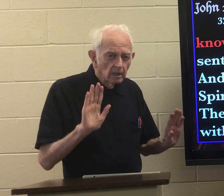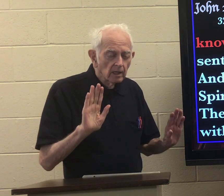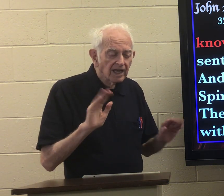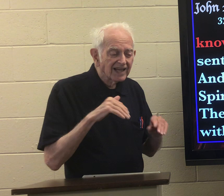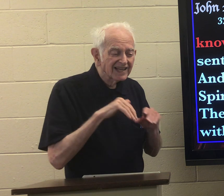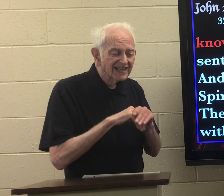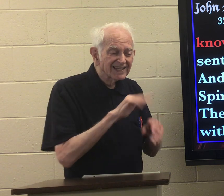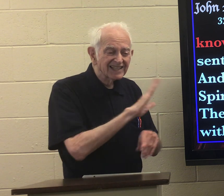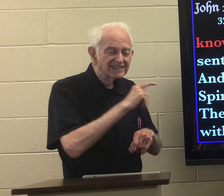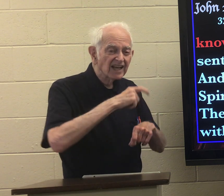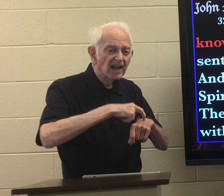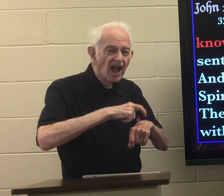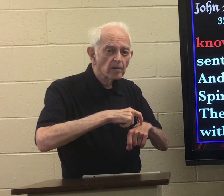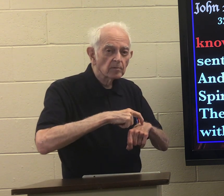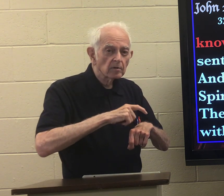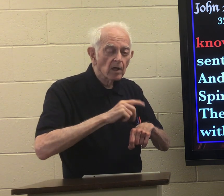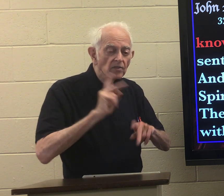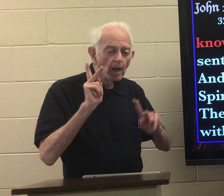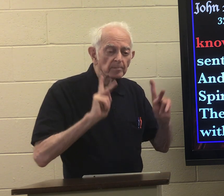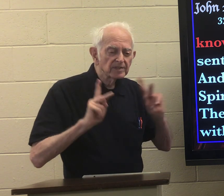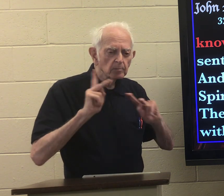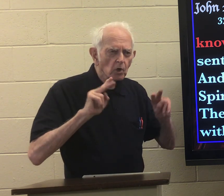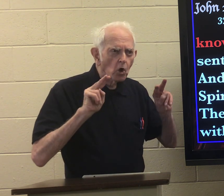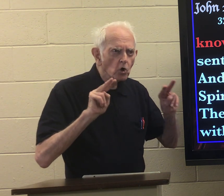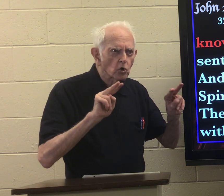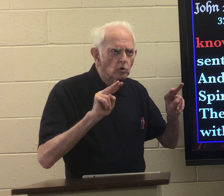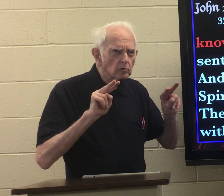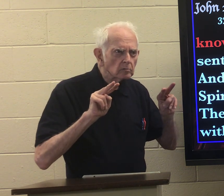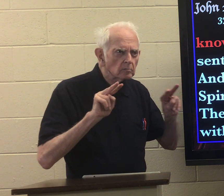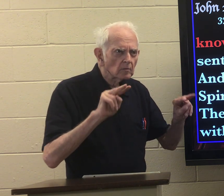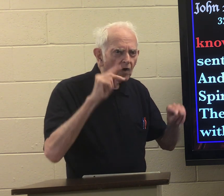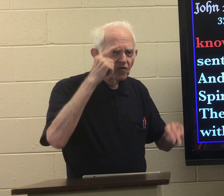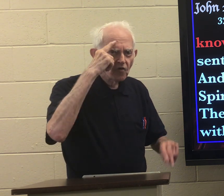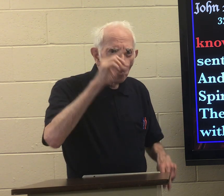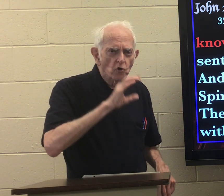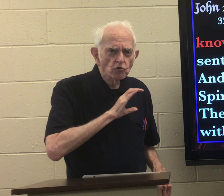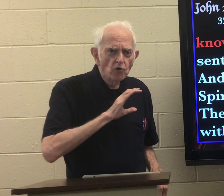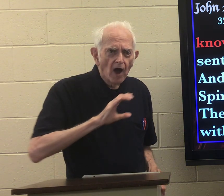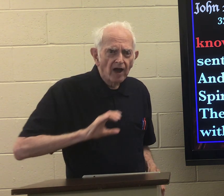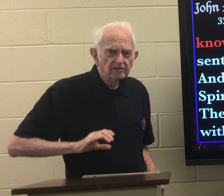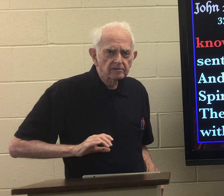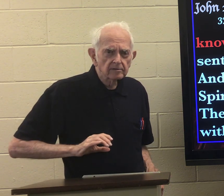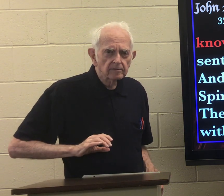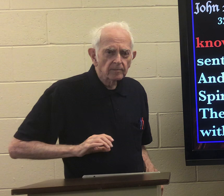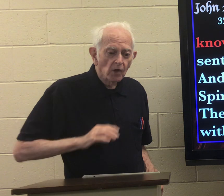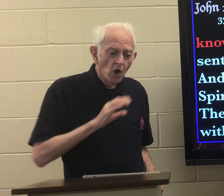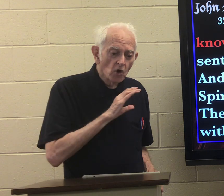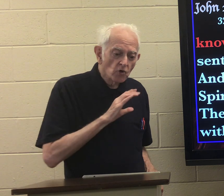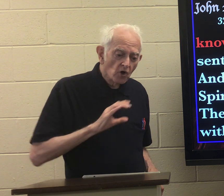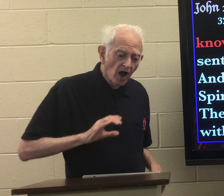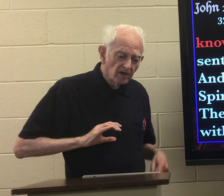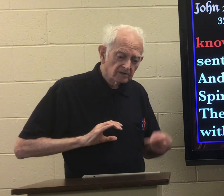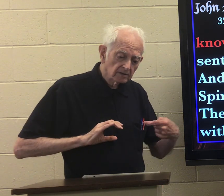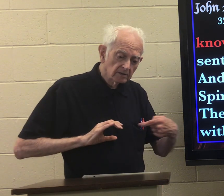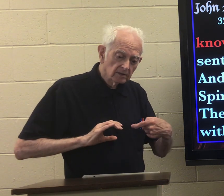now in his time the people looked for the Christ Christ